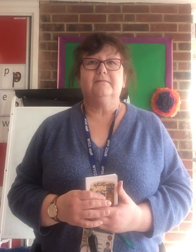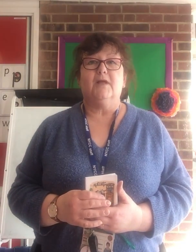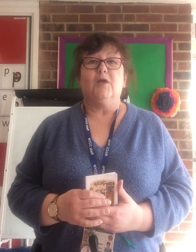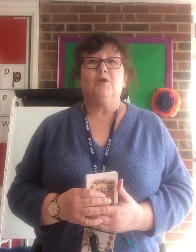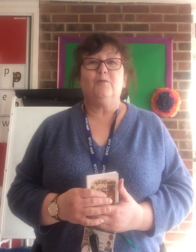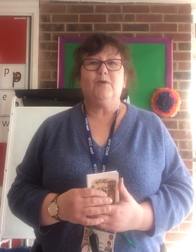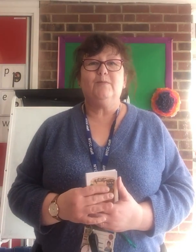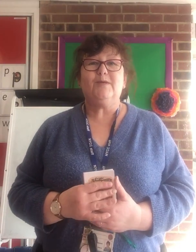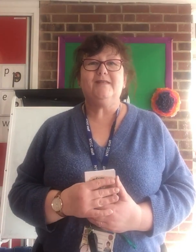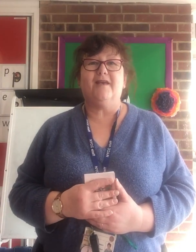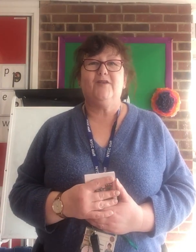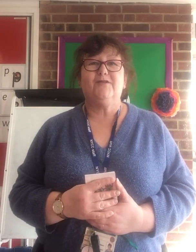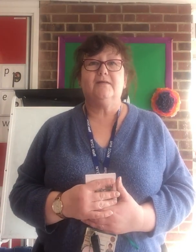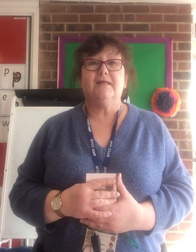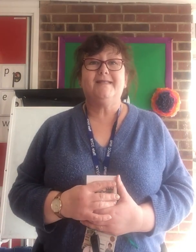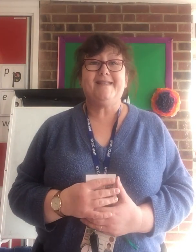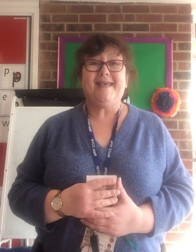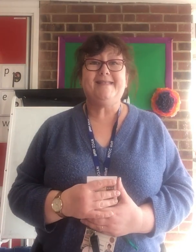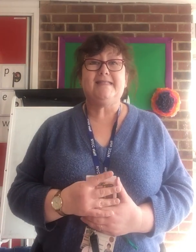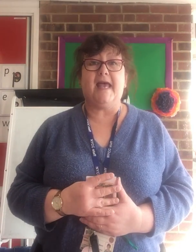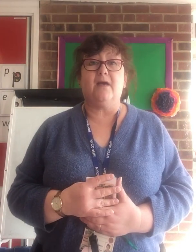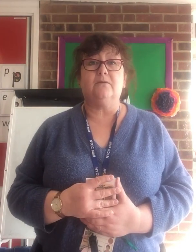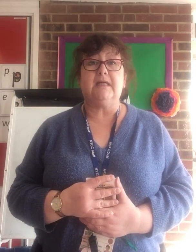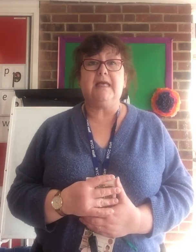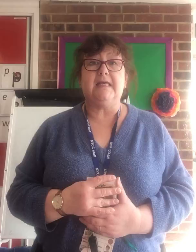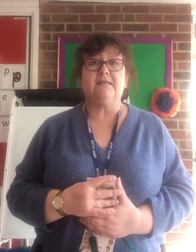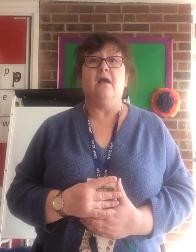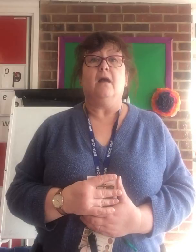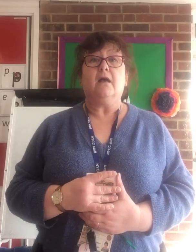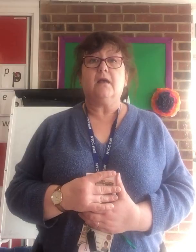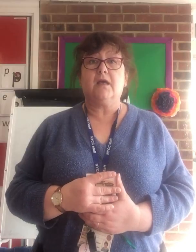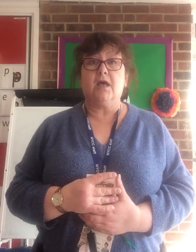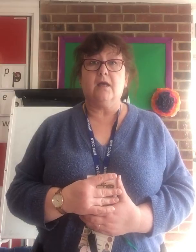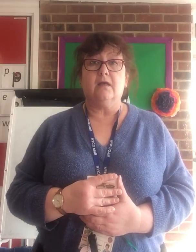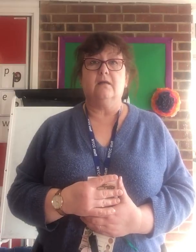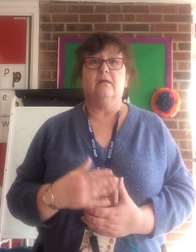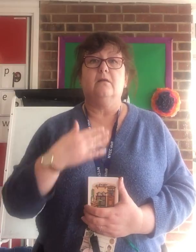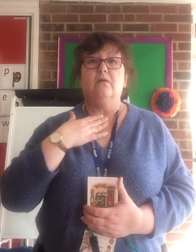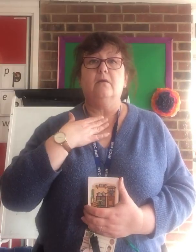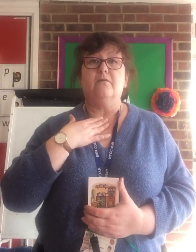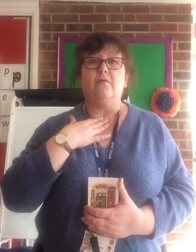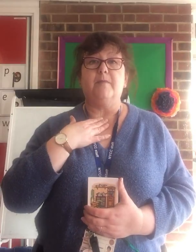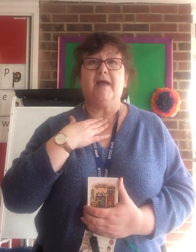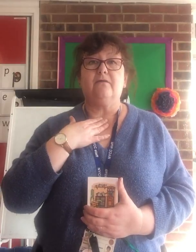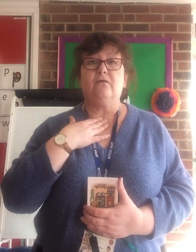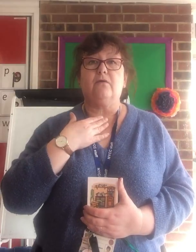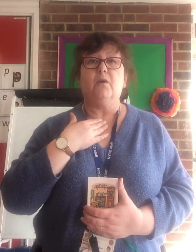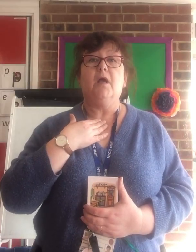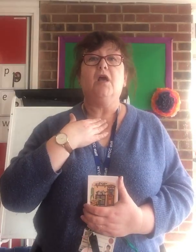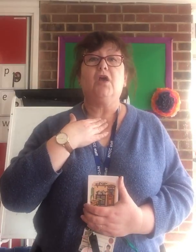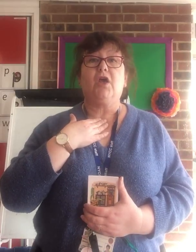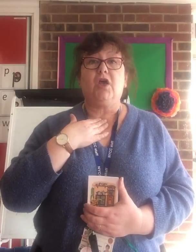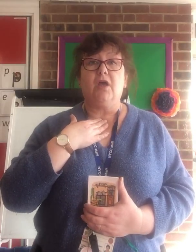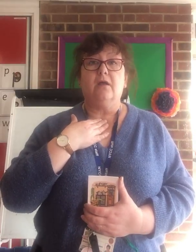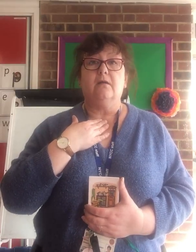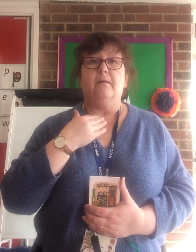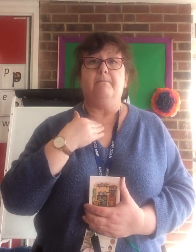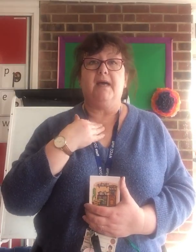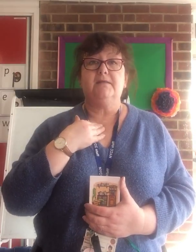Good morning boys and girls. Today's sound is kk from the back of your throat. Kk. My